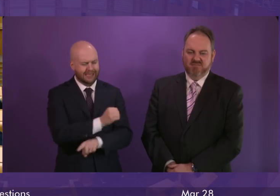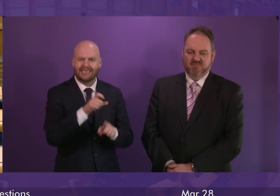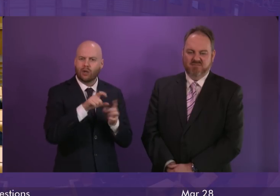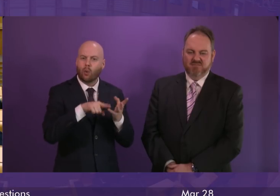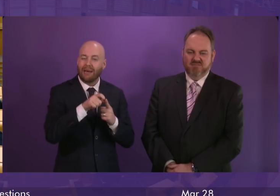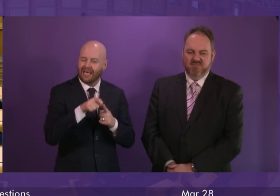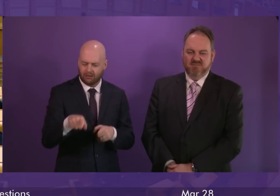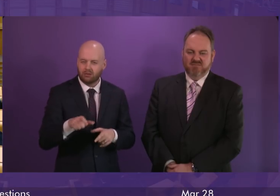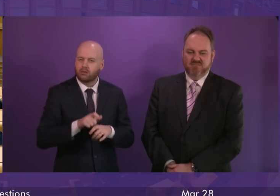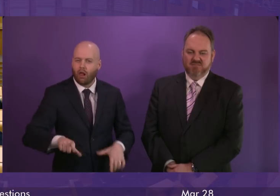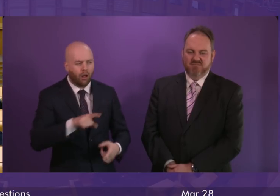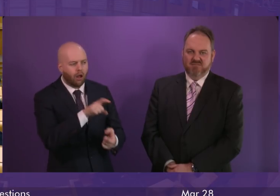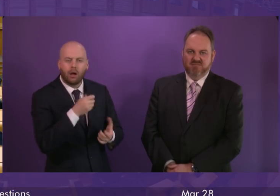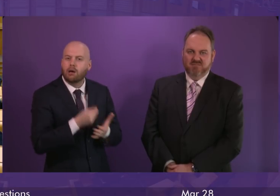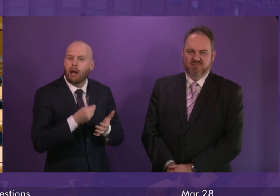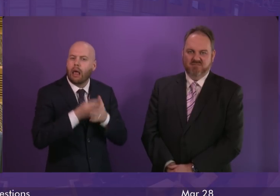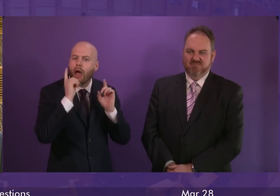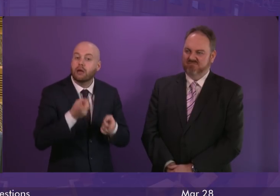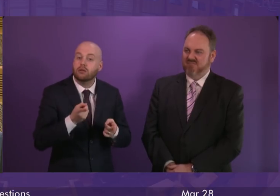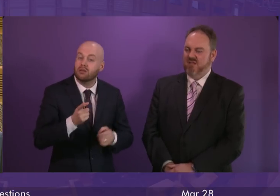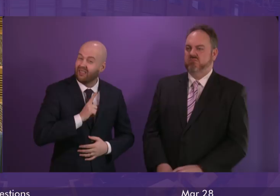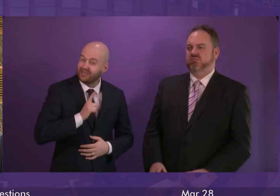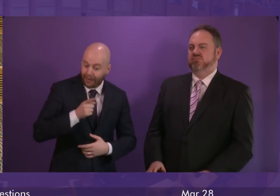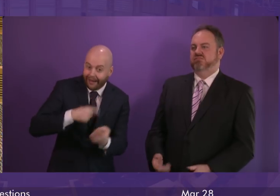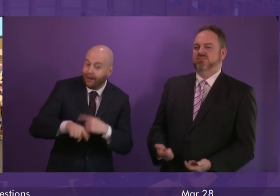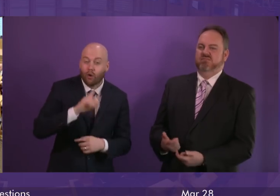the Scottish Tories never managed to do anything for Scotland, ever.